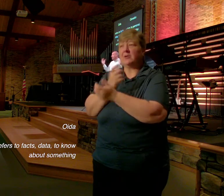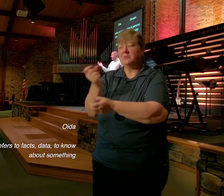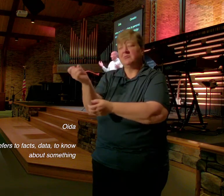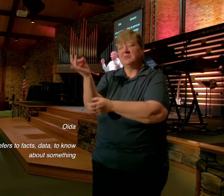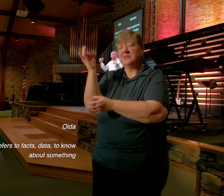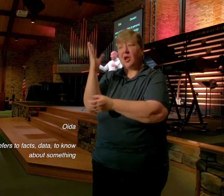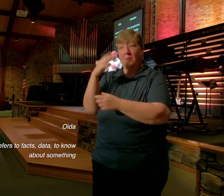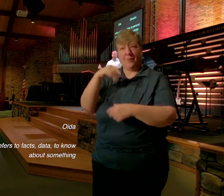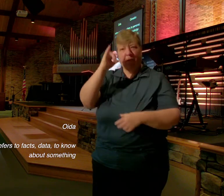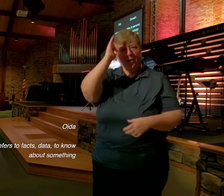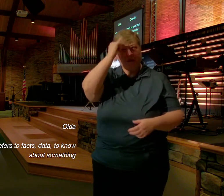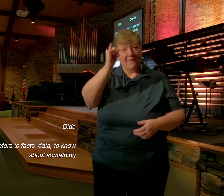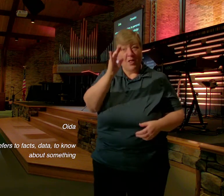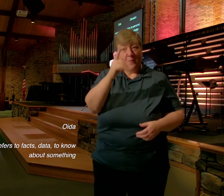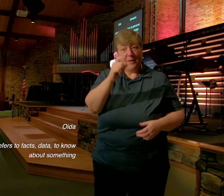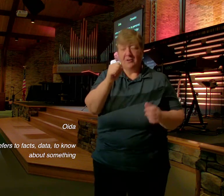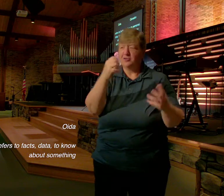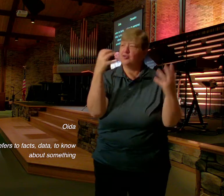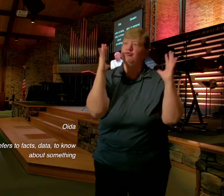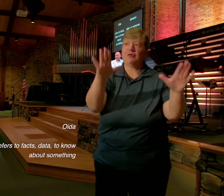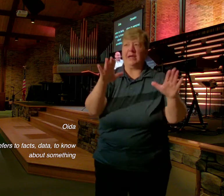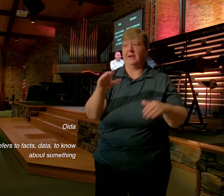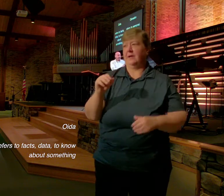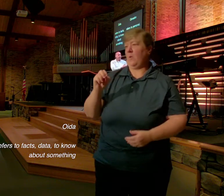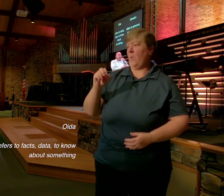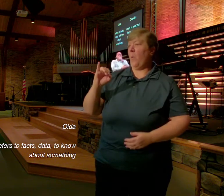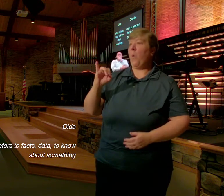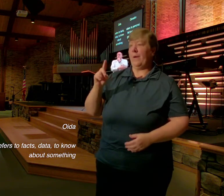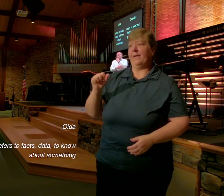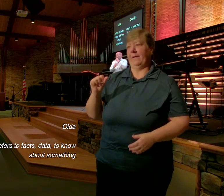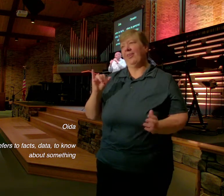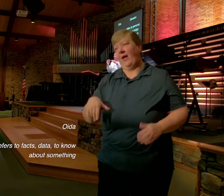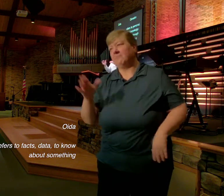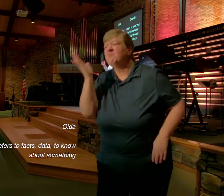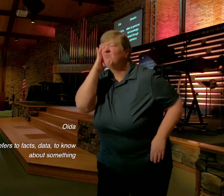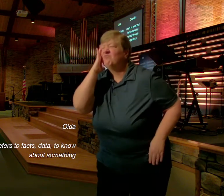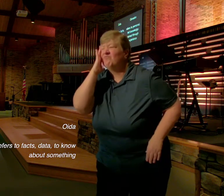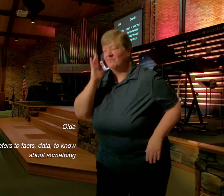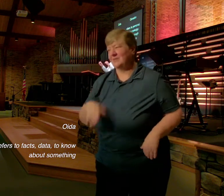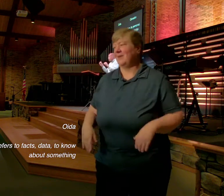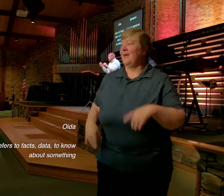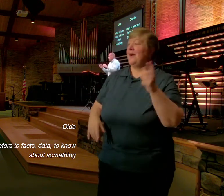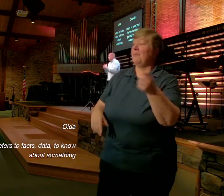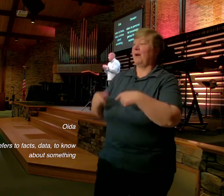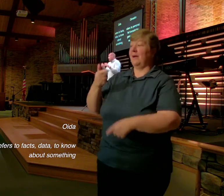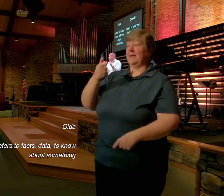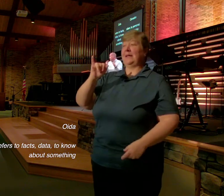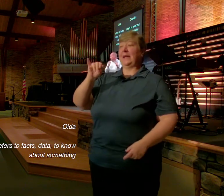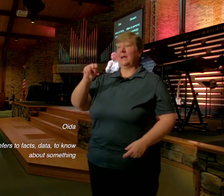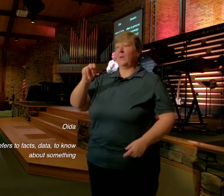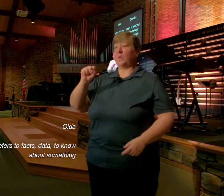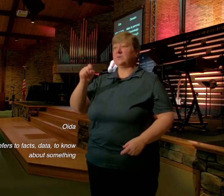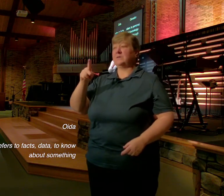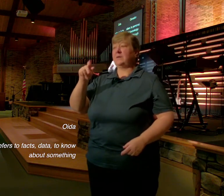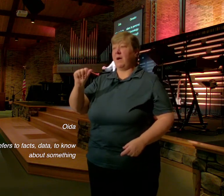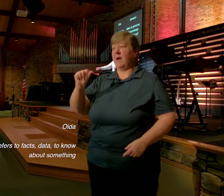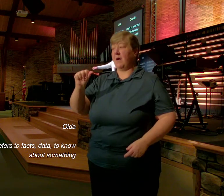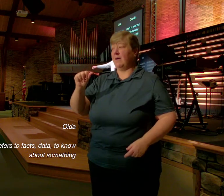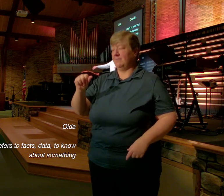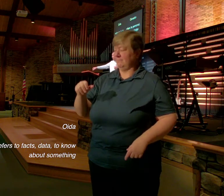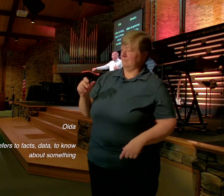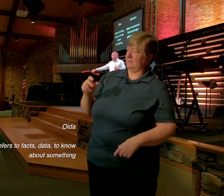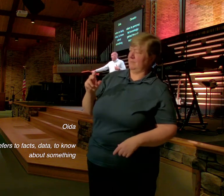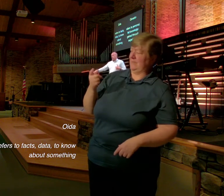know that That's oida Okay But then there's also Genoiska And this is the word That Paul uses here